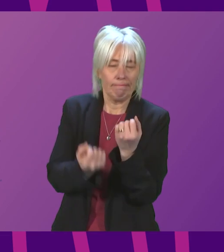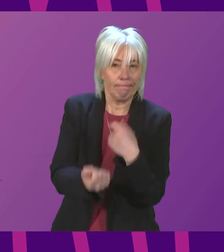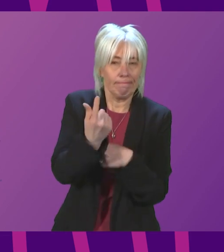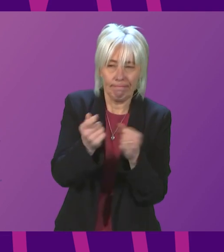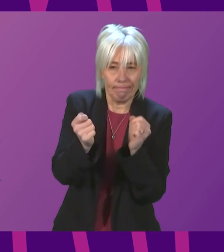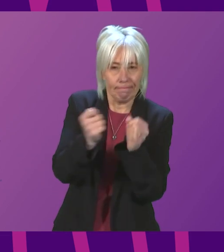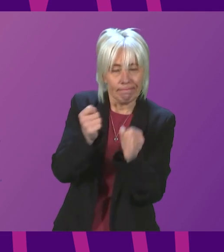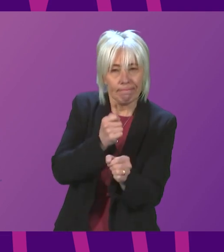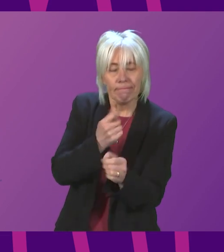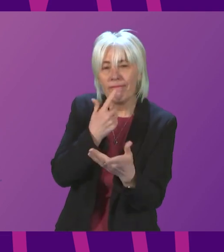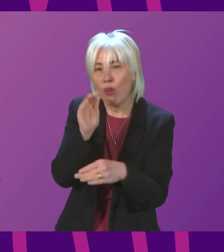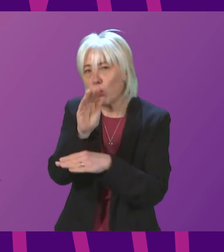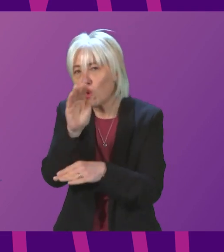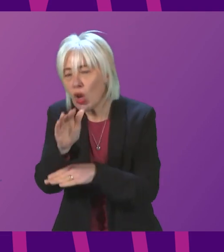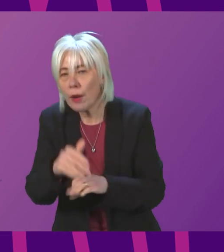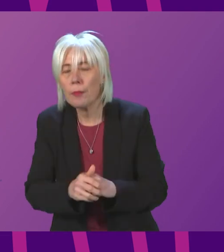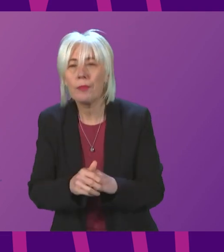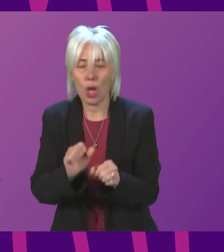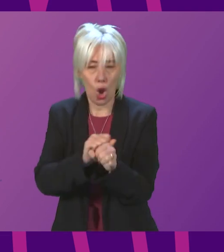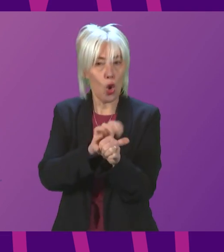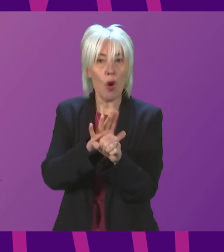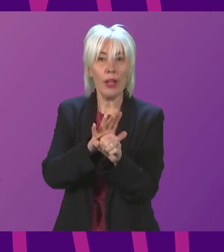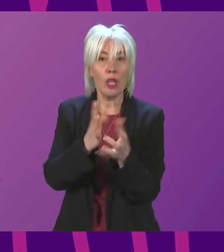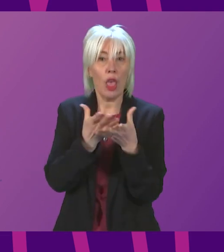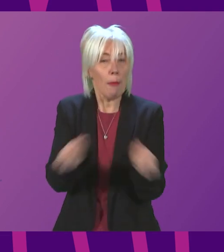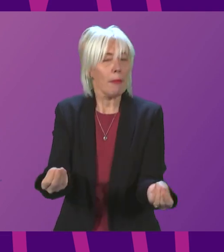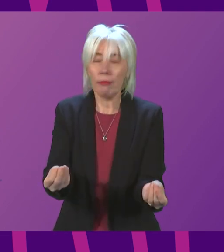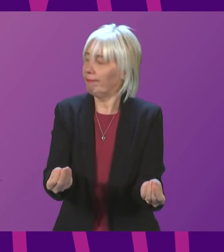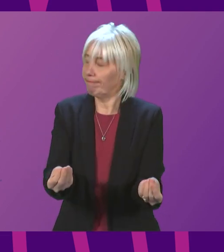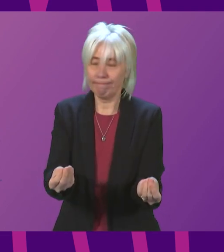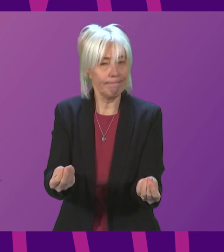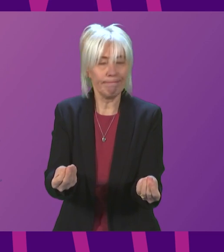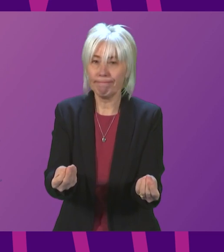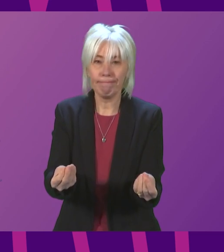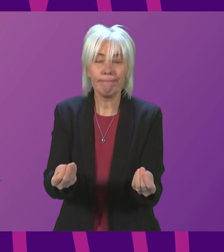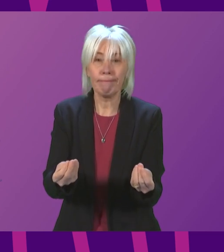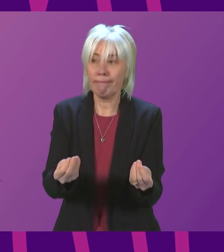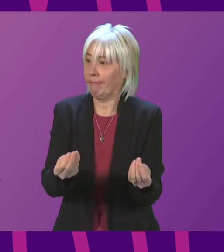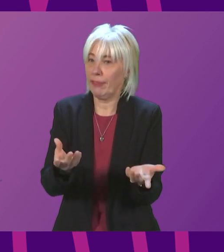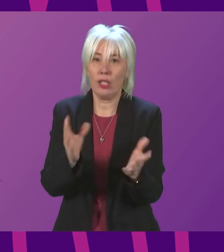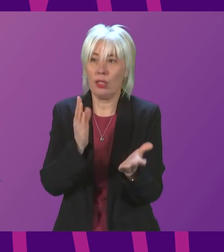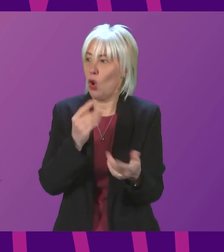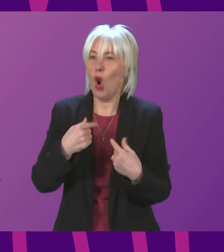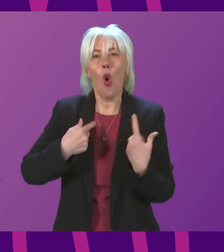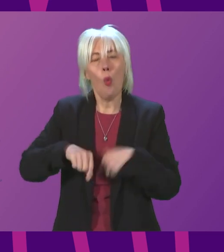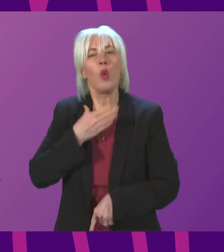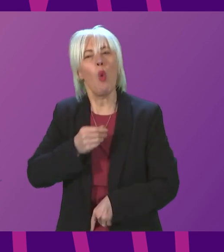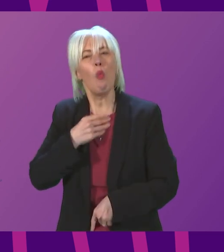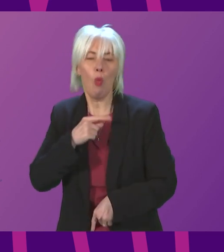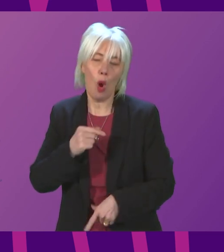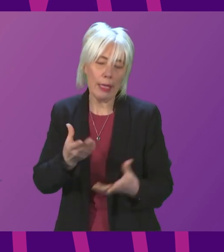use in the future, COVID has not gone away. It is not the case that it simply disappears because we want it to.